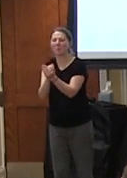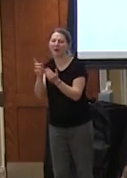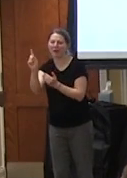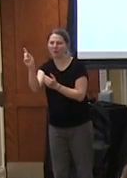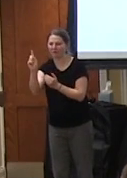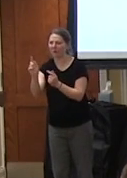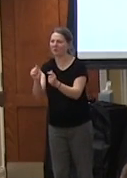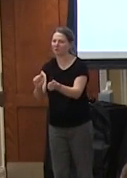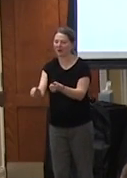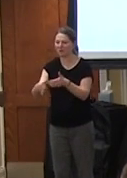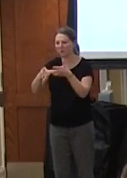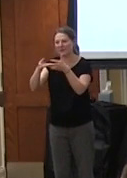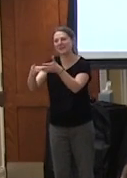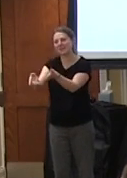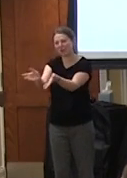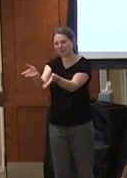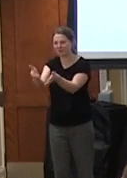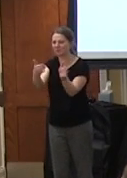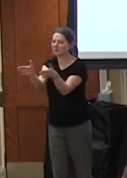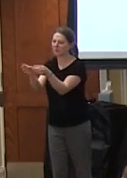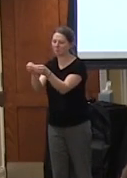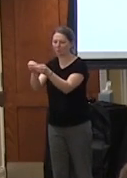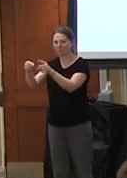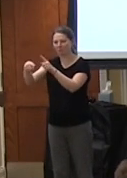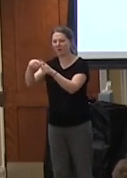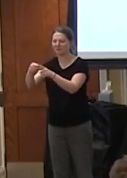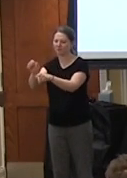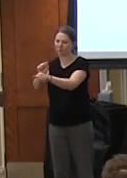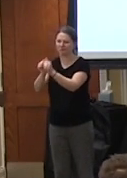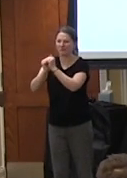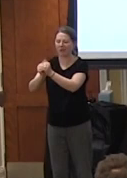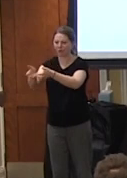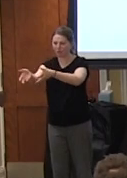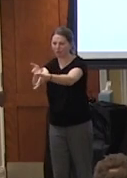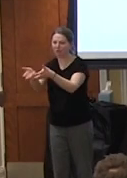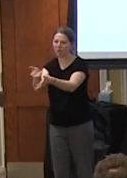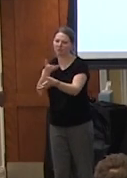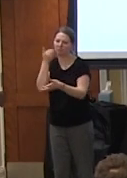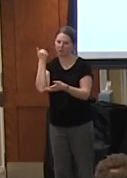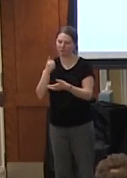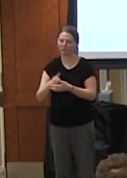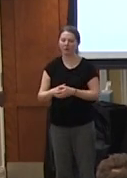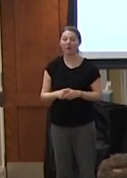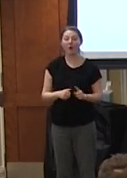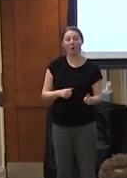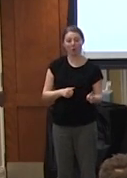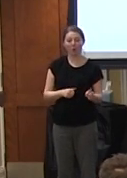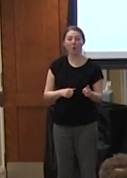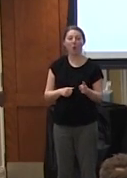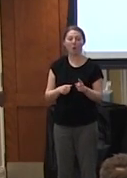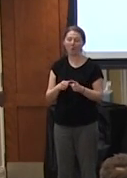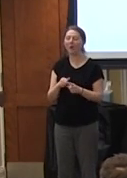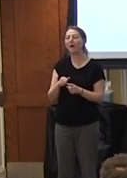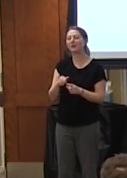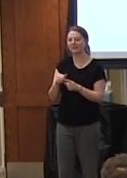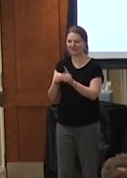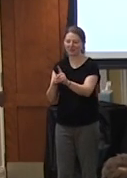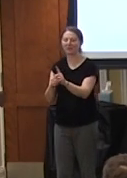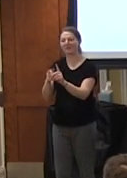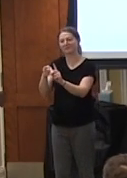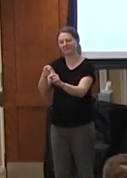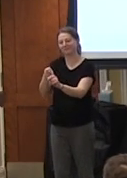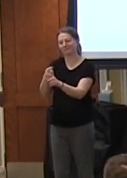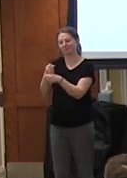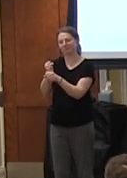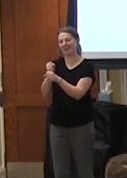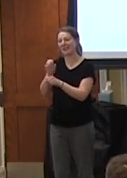try to drive the conversation a little bit more i would add to that um make civil discourse cool again so